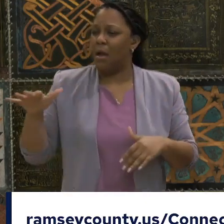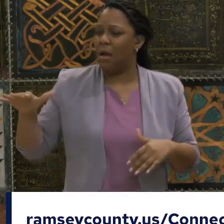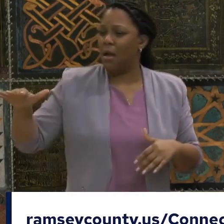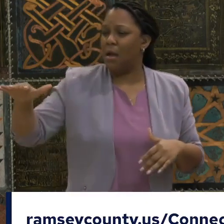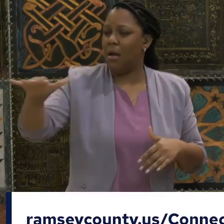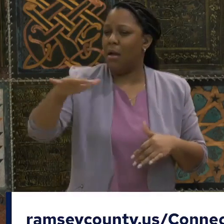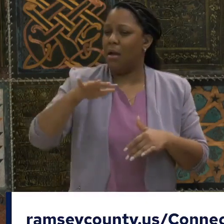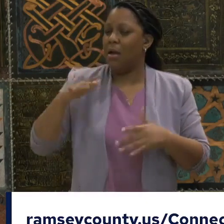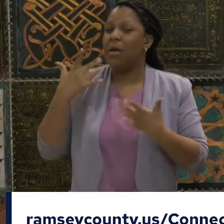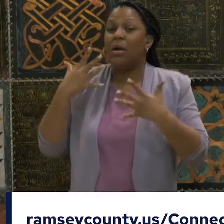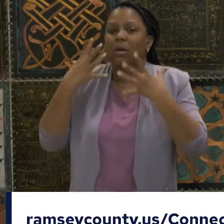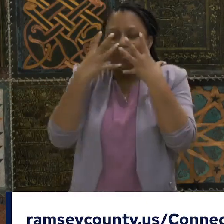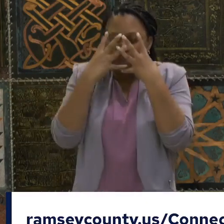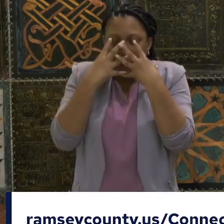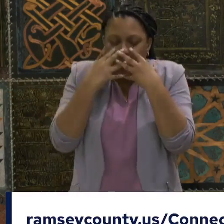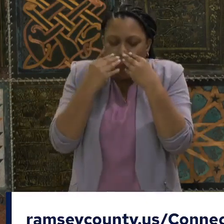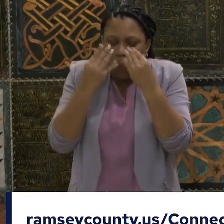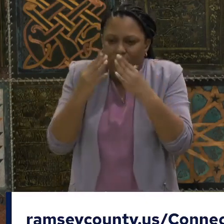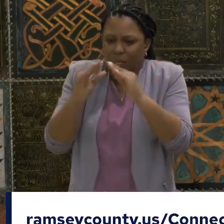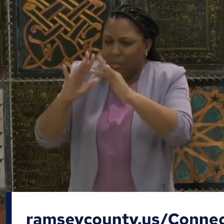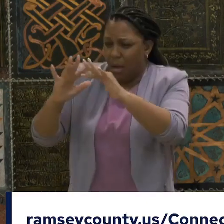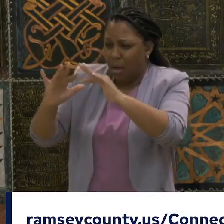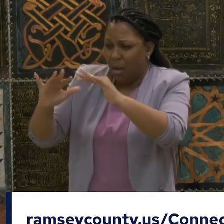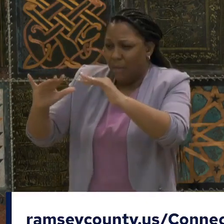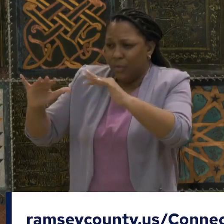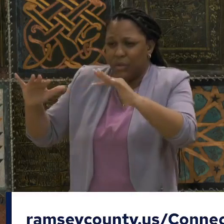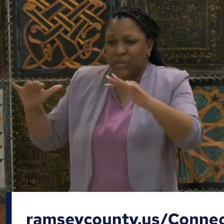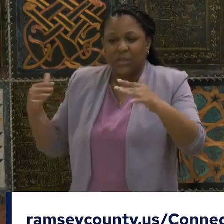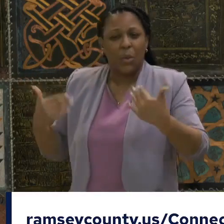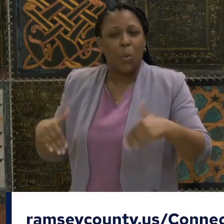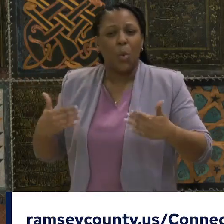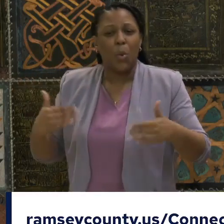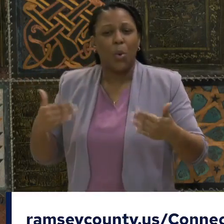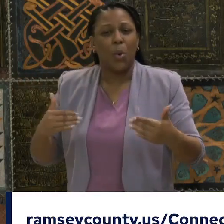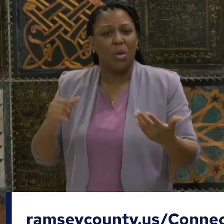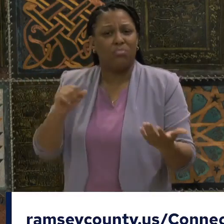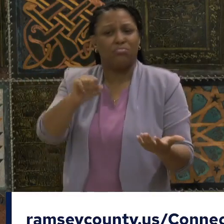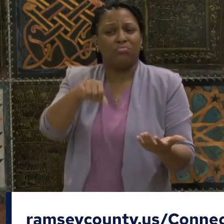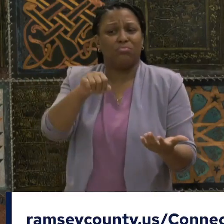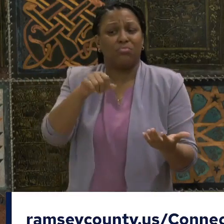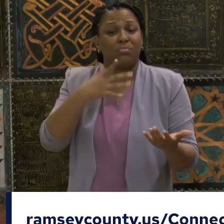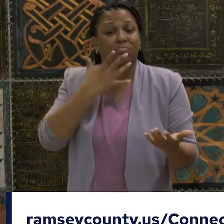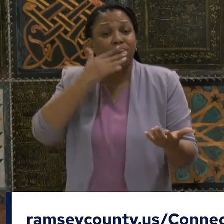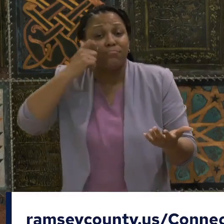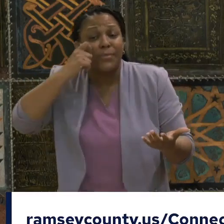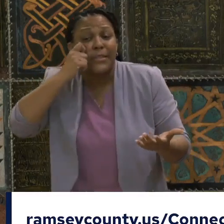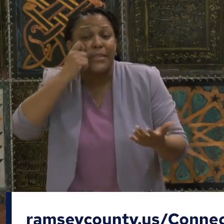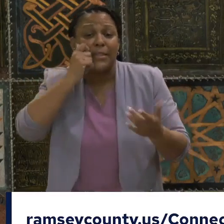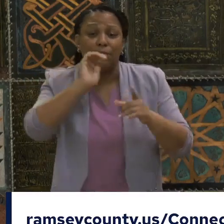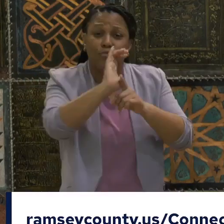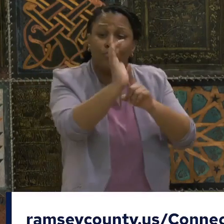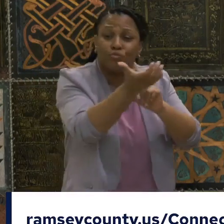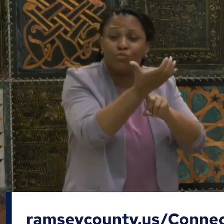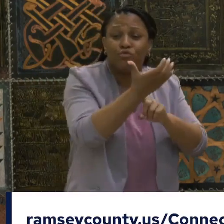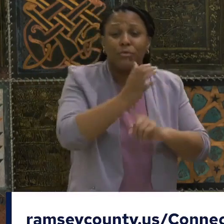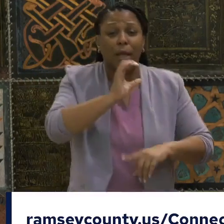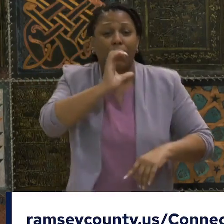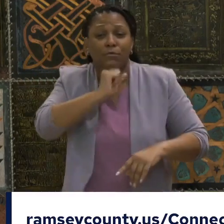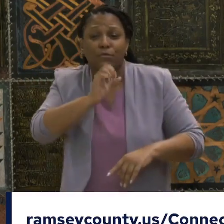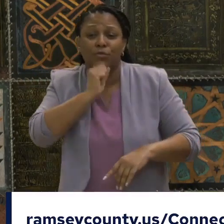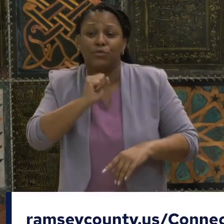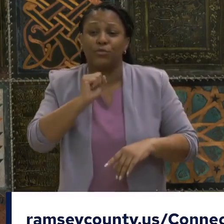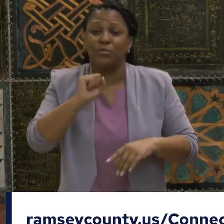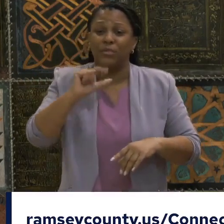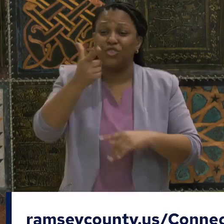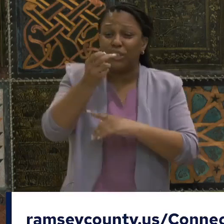our community. They're diverse across class, across race, ethnicity, age, gender, disability.